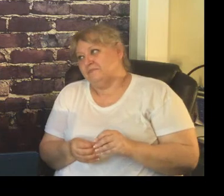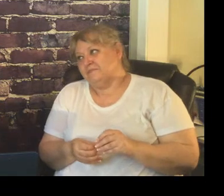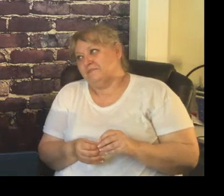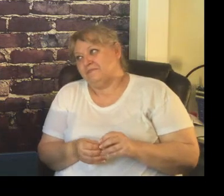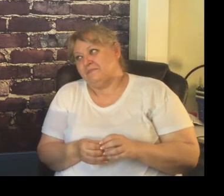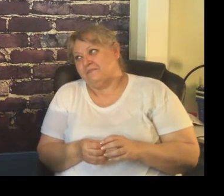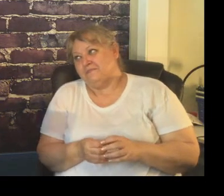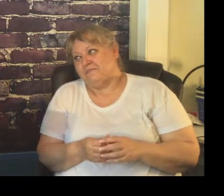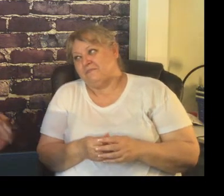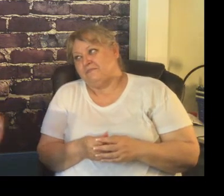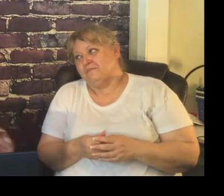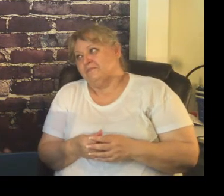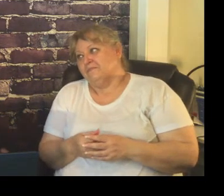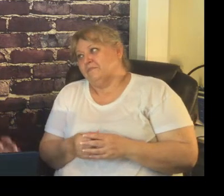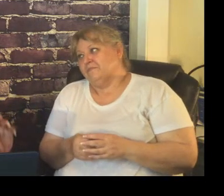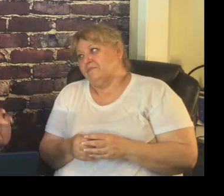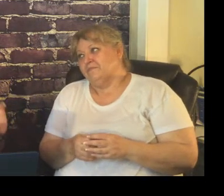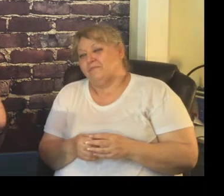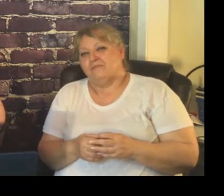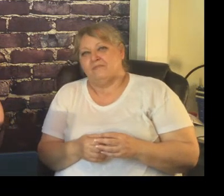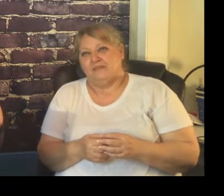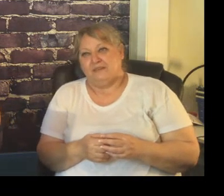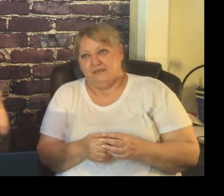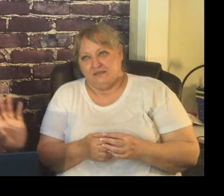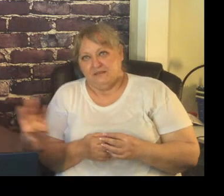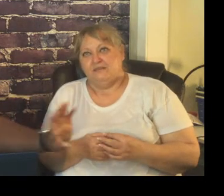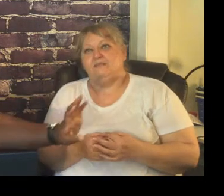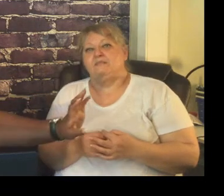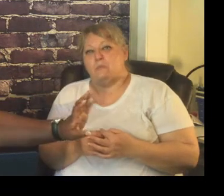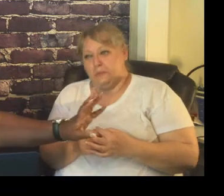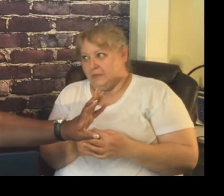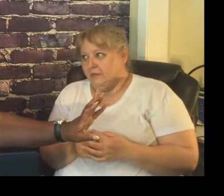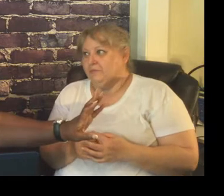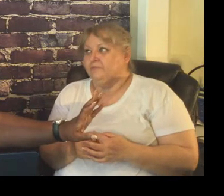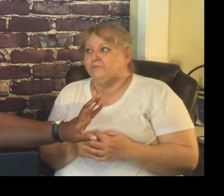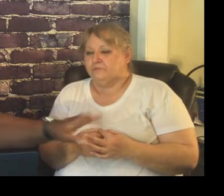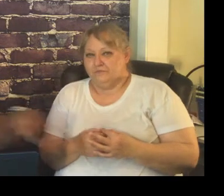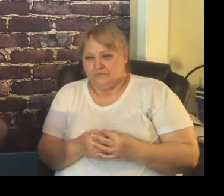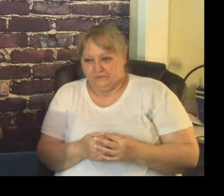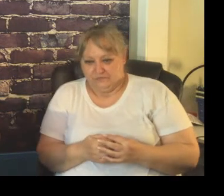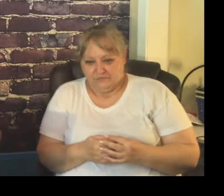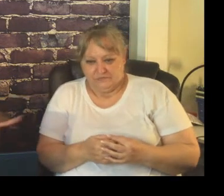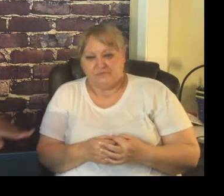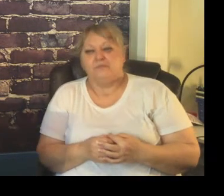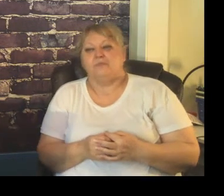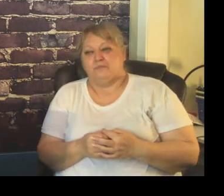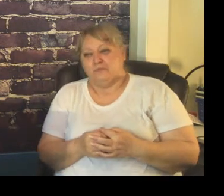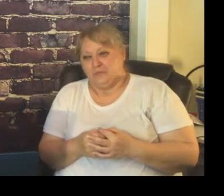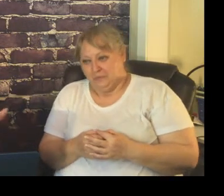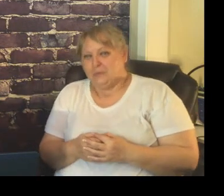one little thing one kid going to put something in the trash can disrupt your whole